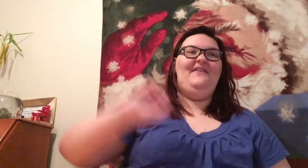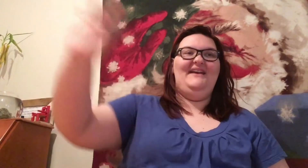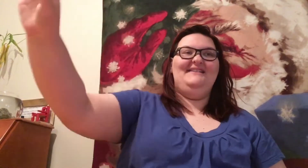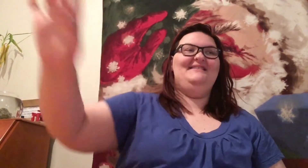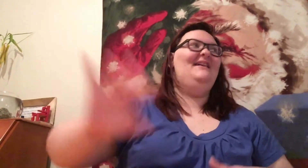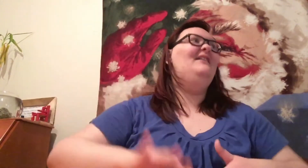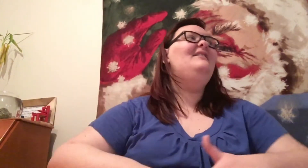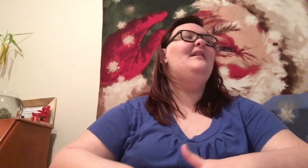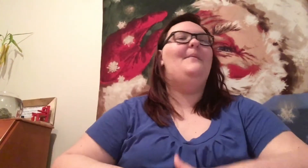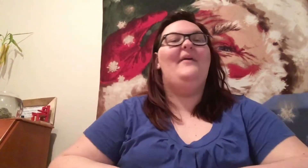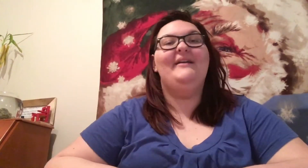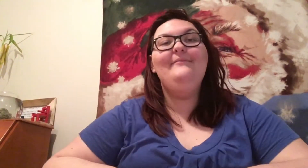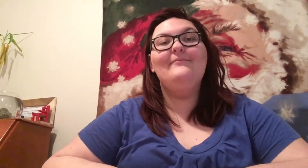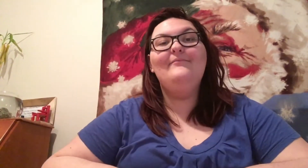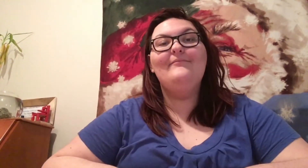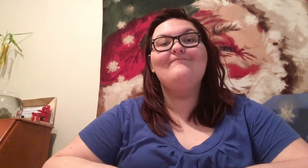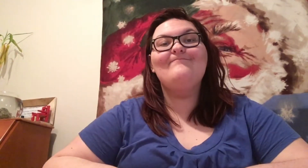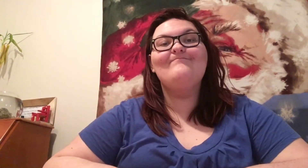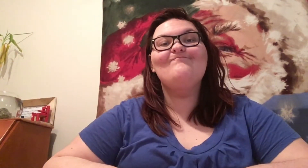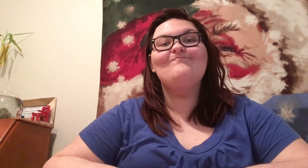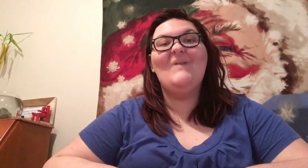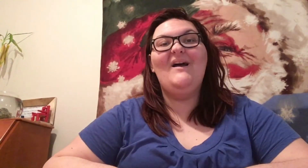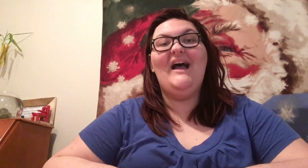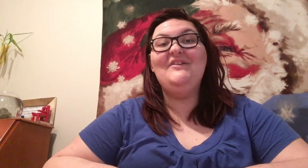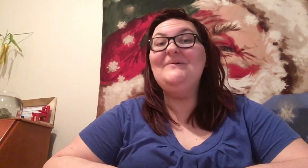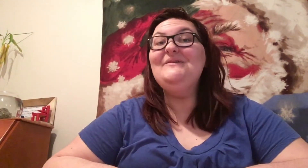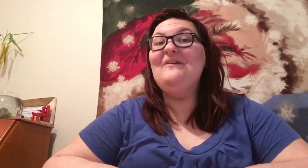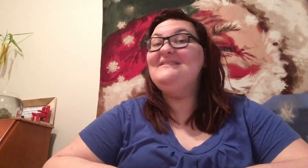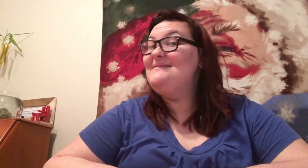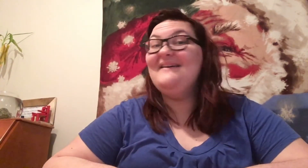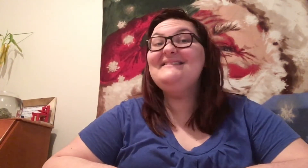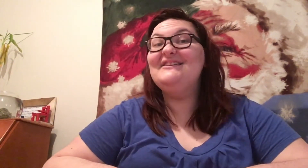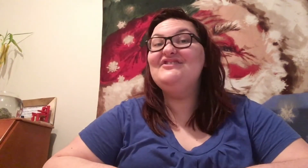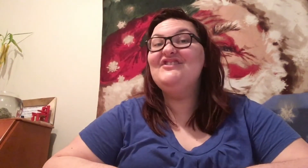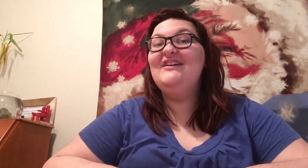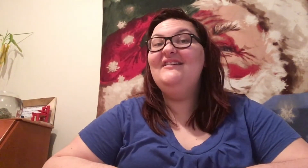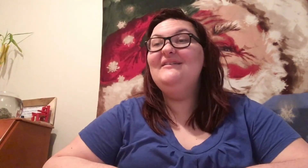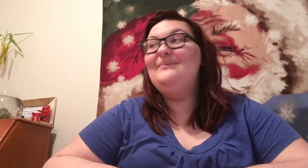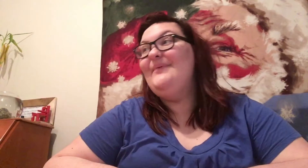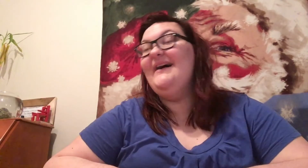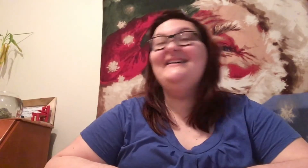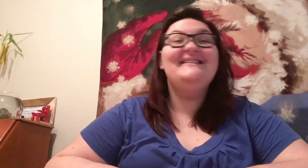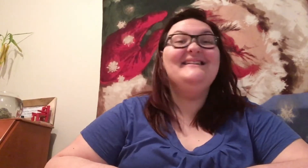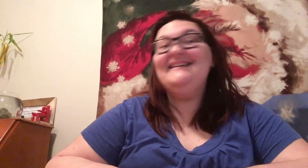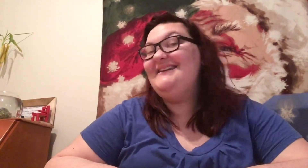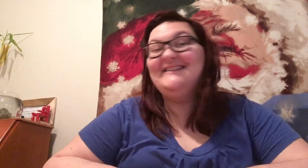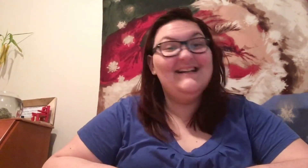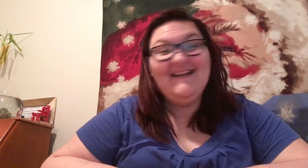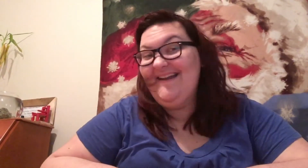this. I'm like, I know he wants the message. But, he's not gonna.